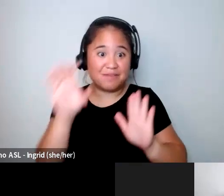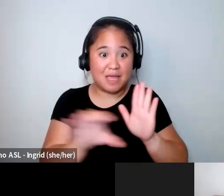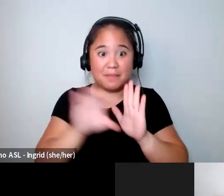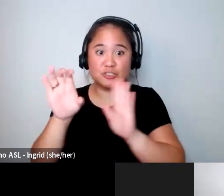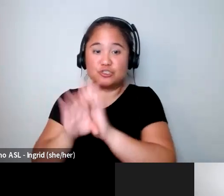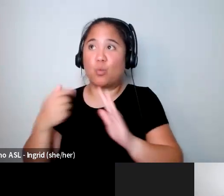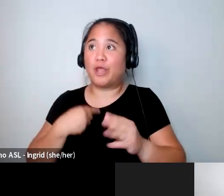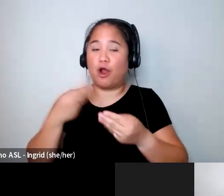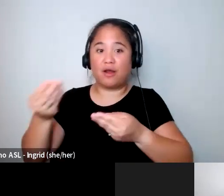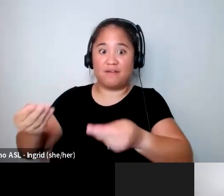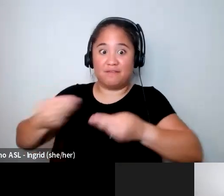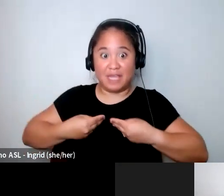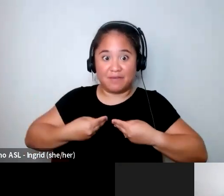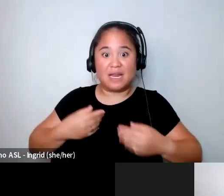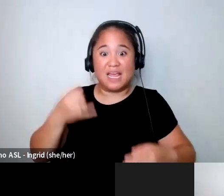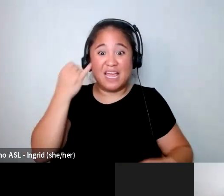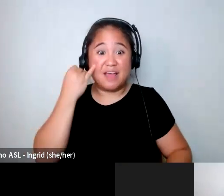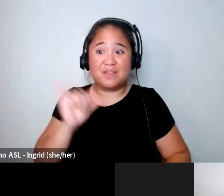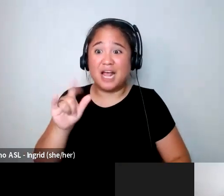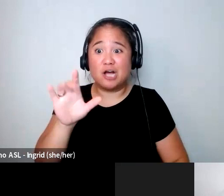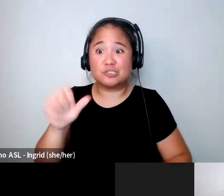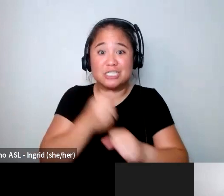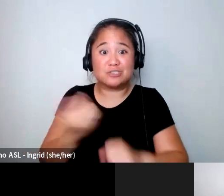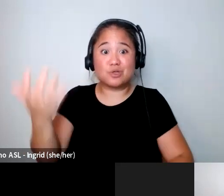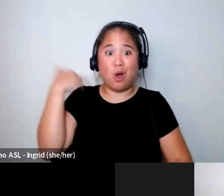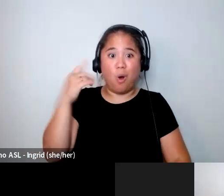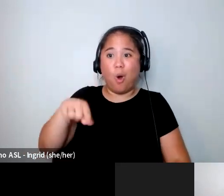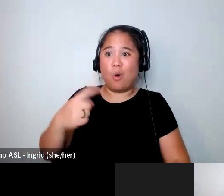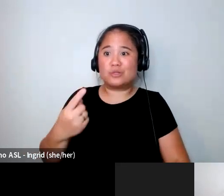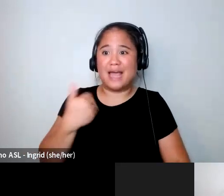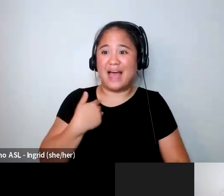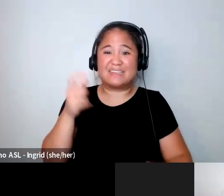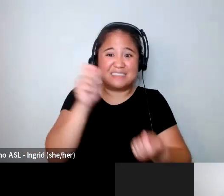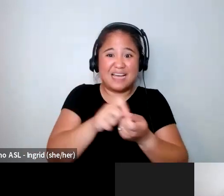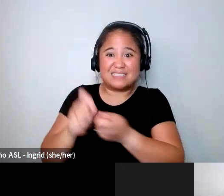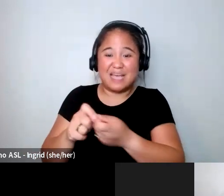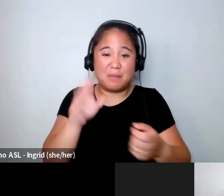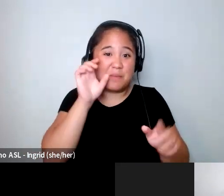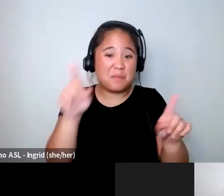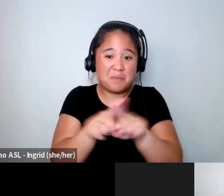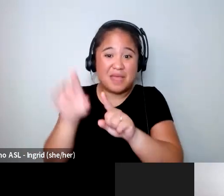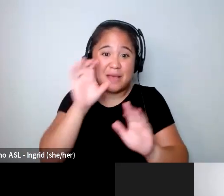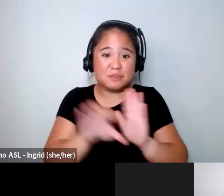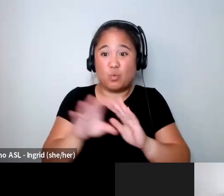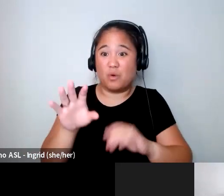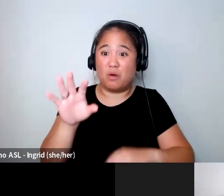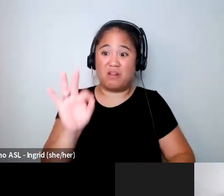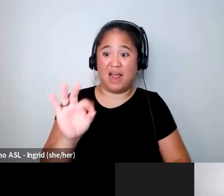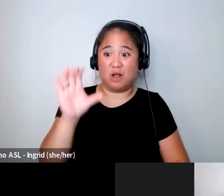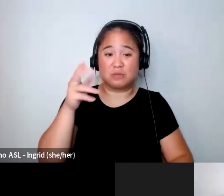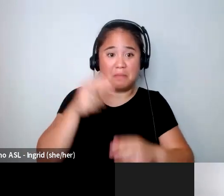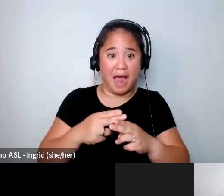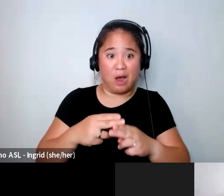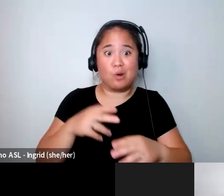fed if yeah if a hundred years ago all there was was these exact same images but with 900 pound women then that would be the